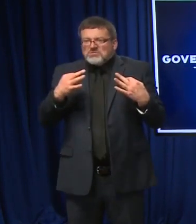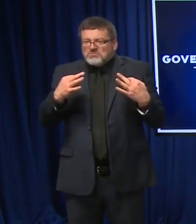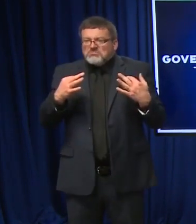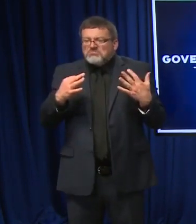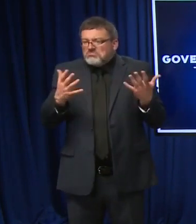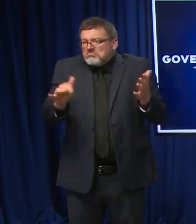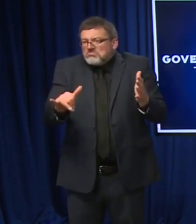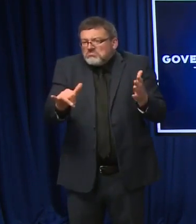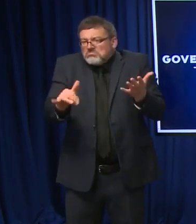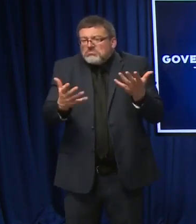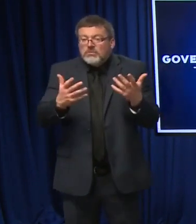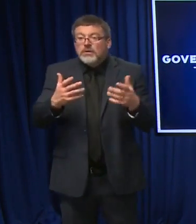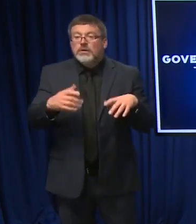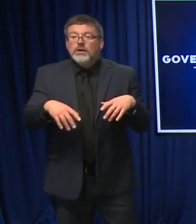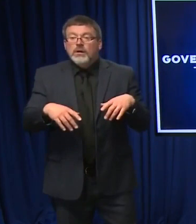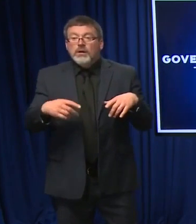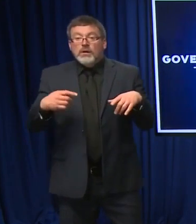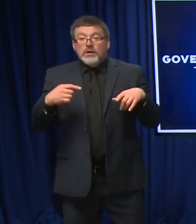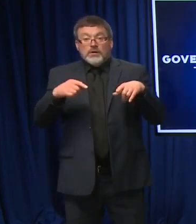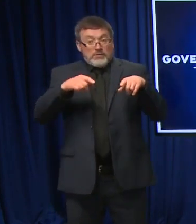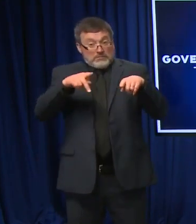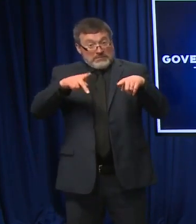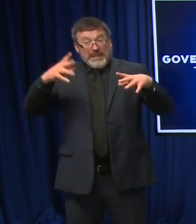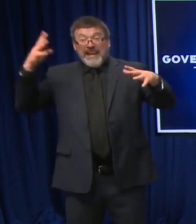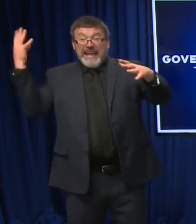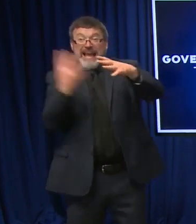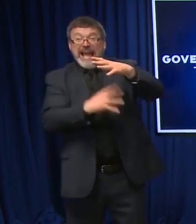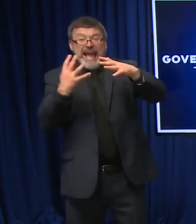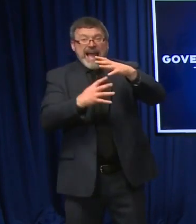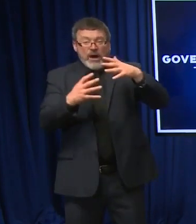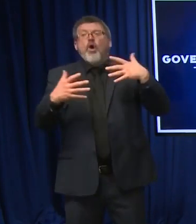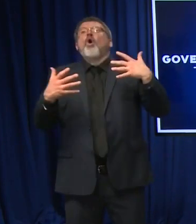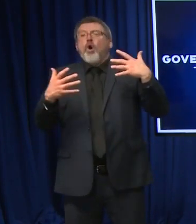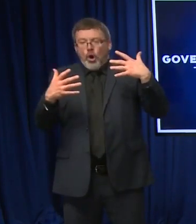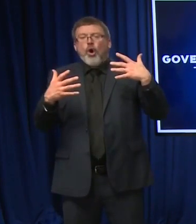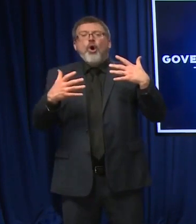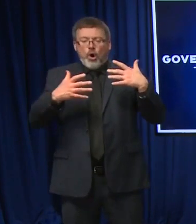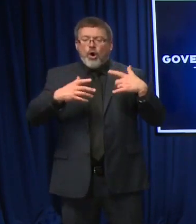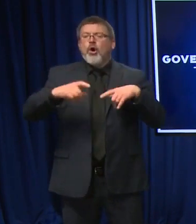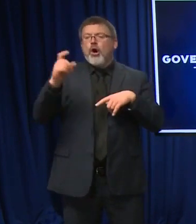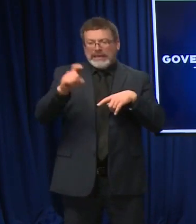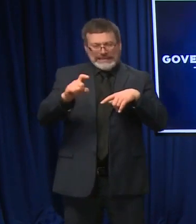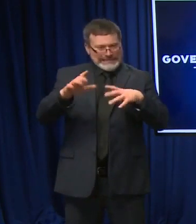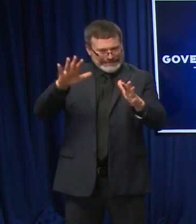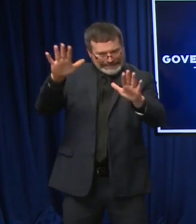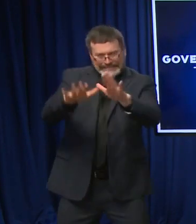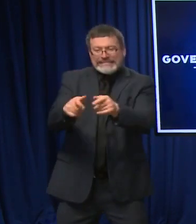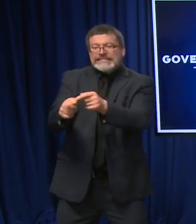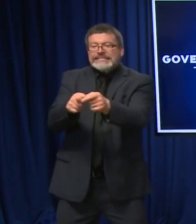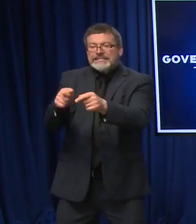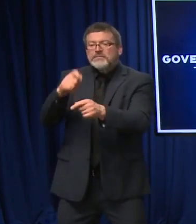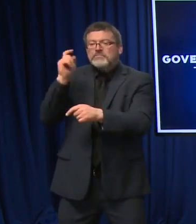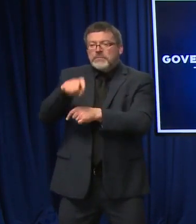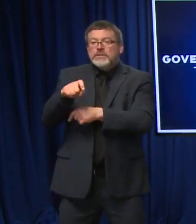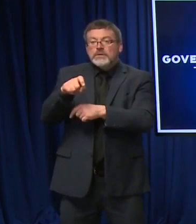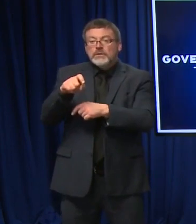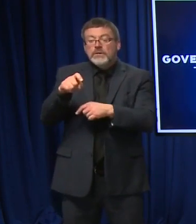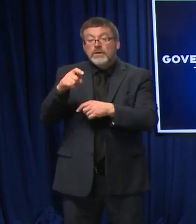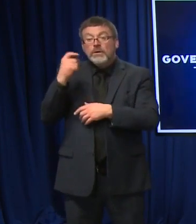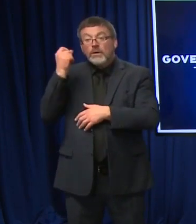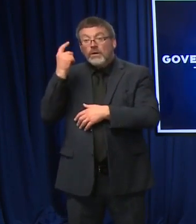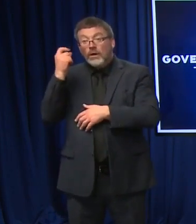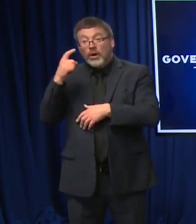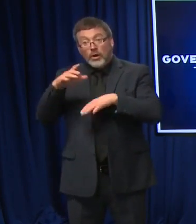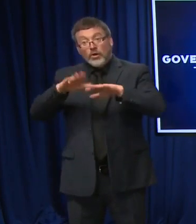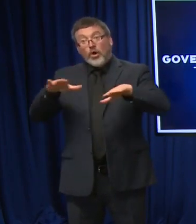might attend. I'm vaccinated. I'm fully vaccinated. I'm protected. And again, I can tell you when it comes to kids coming into the state house, I think that's